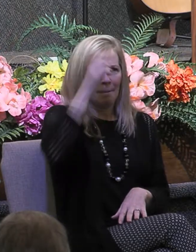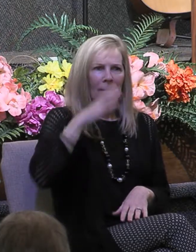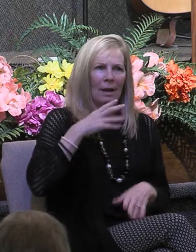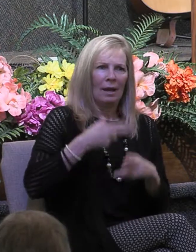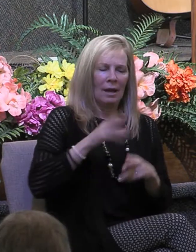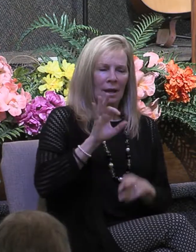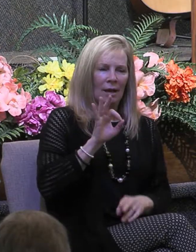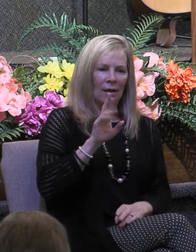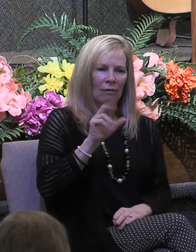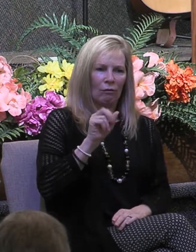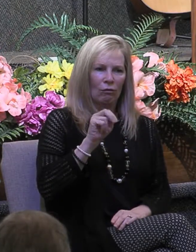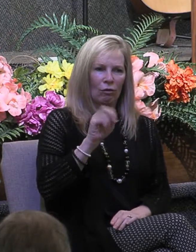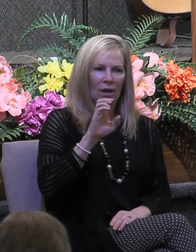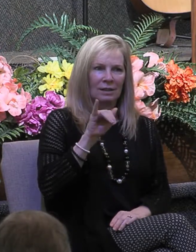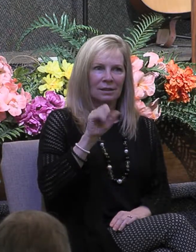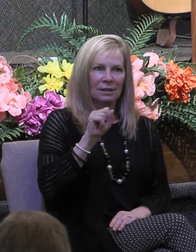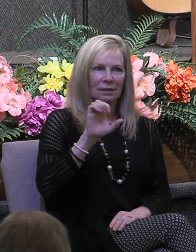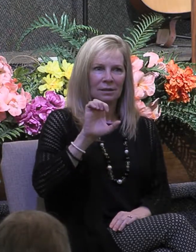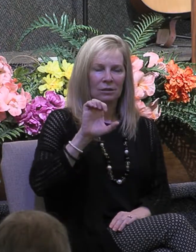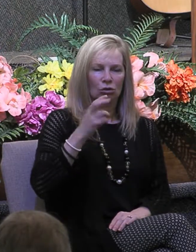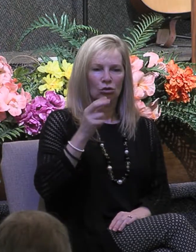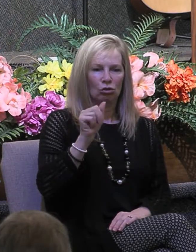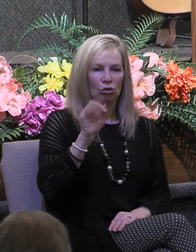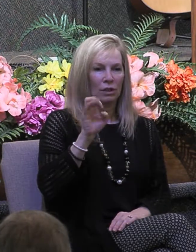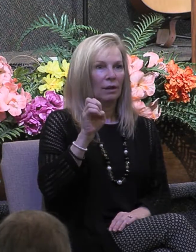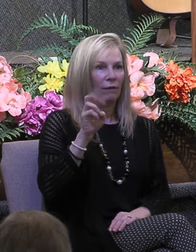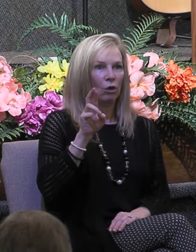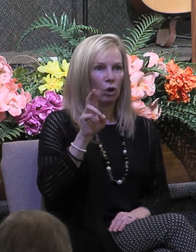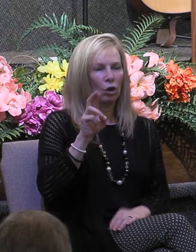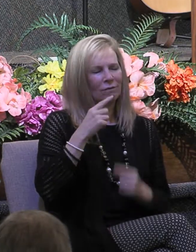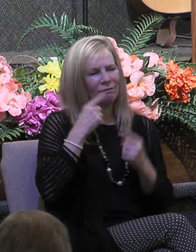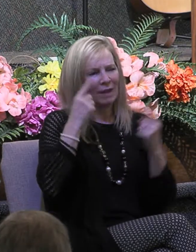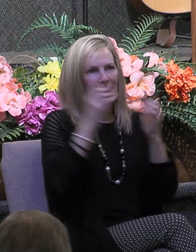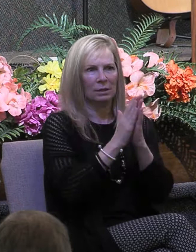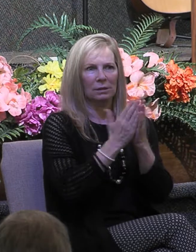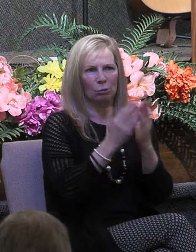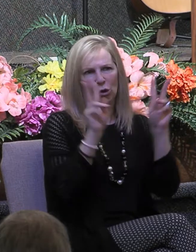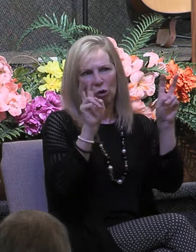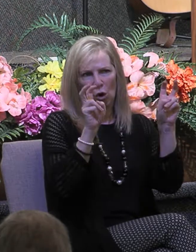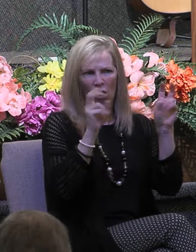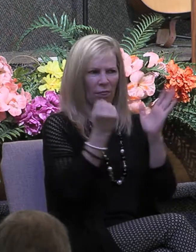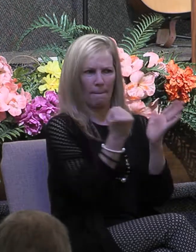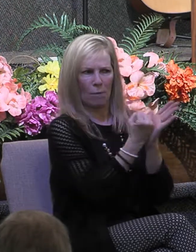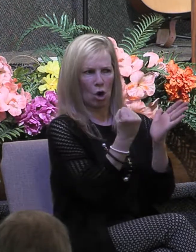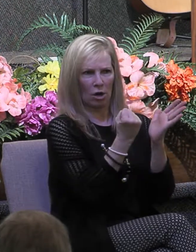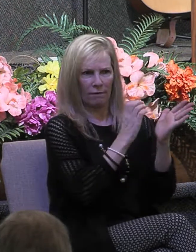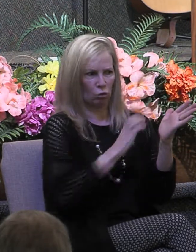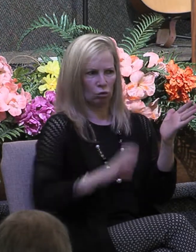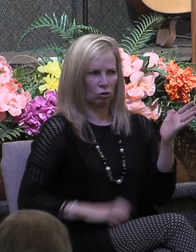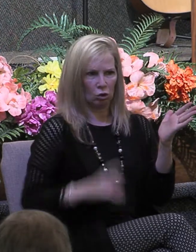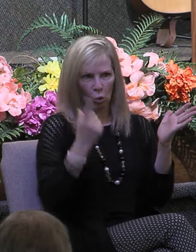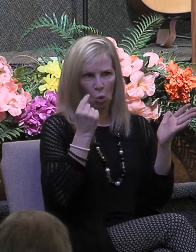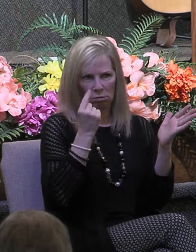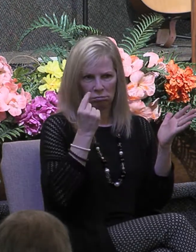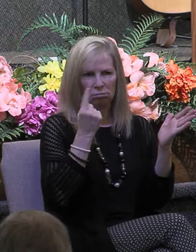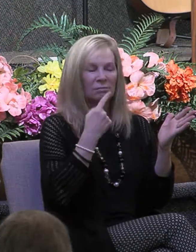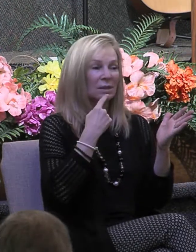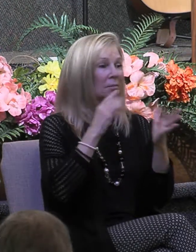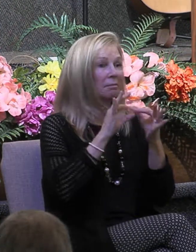words in his classic book, The Mark of the Christian. He said, through the centuries, men have displayed many different symbols to show